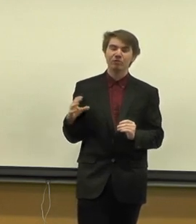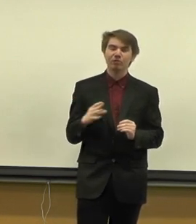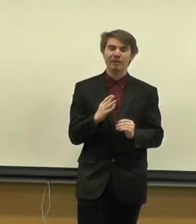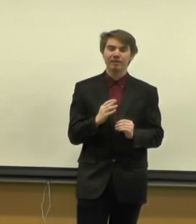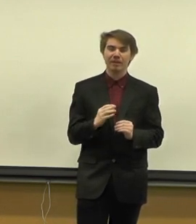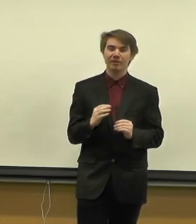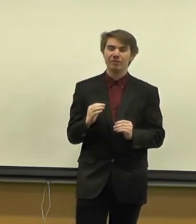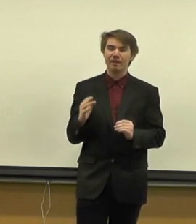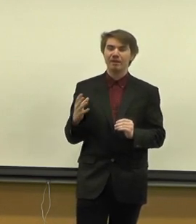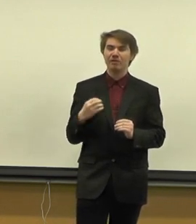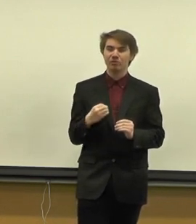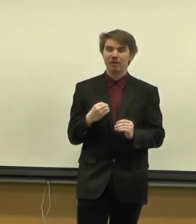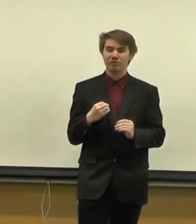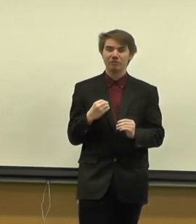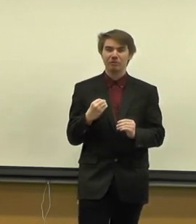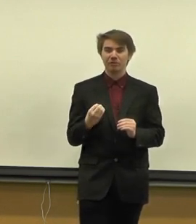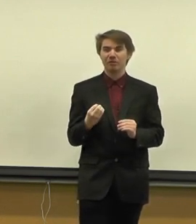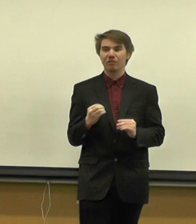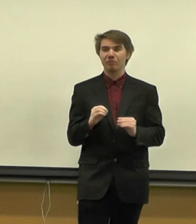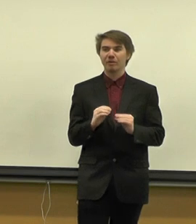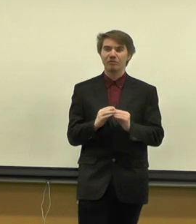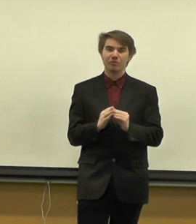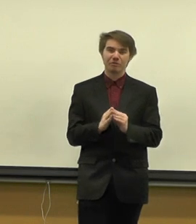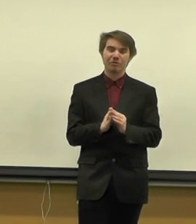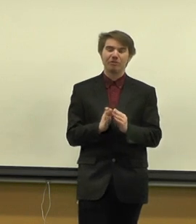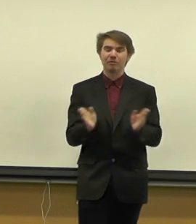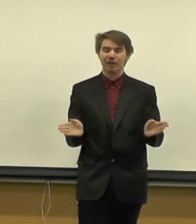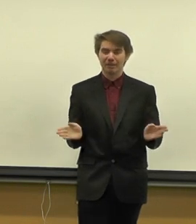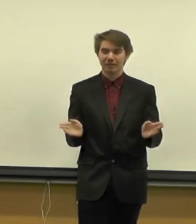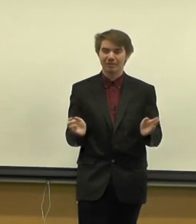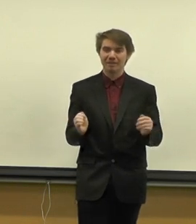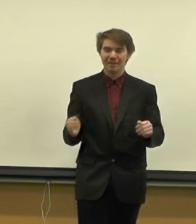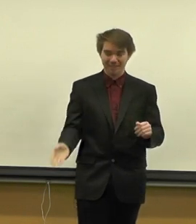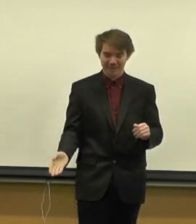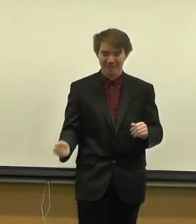to string it together to make an introduction for yourself when introducing yourself to others. Thank you.